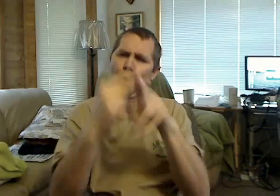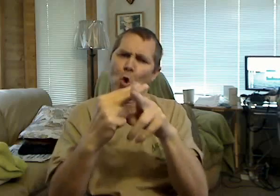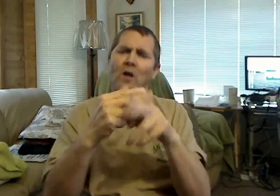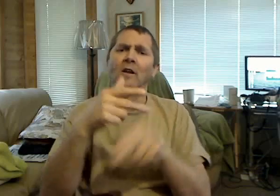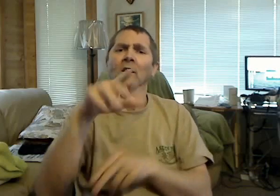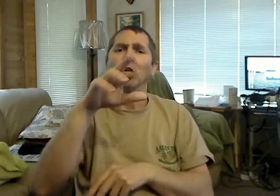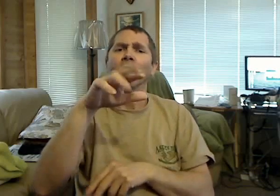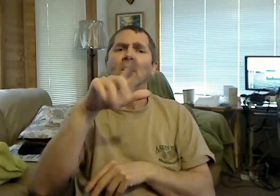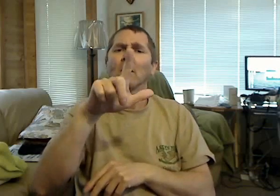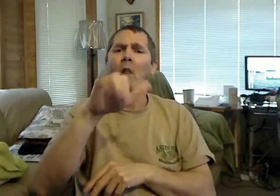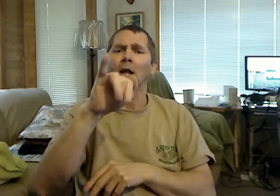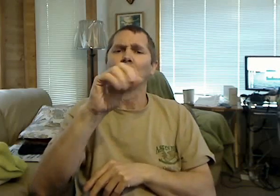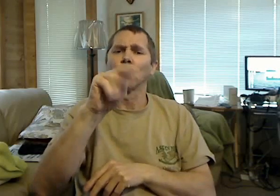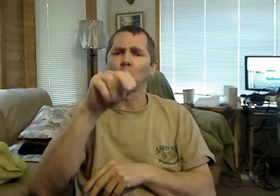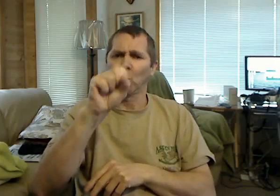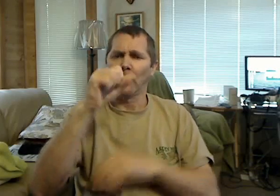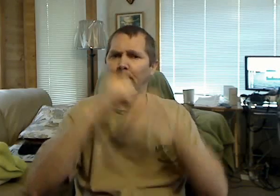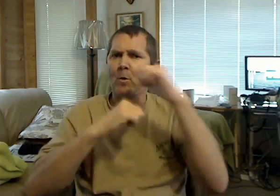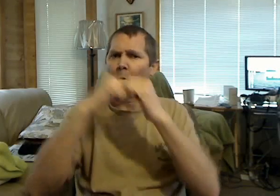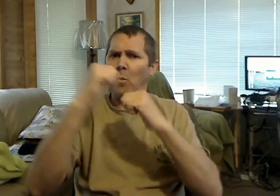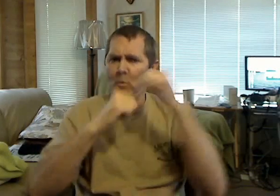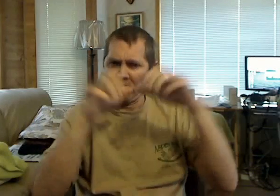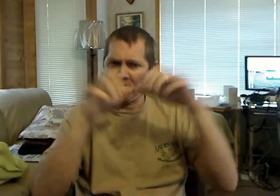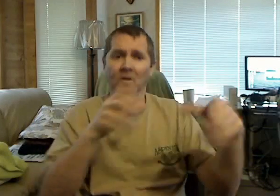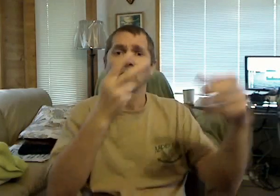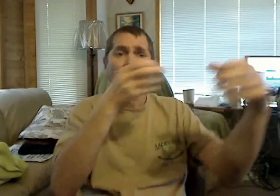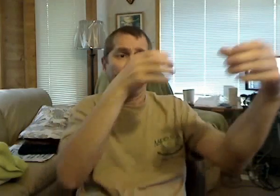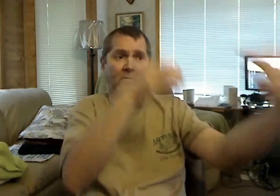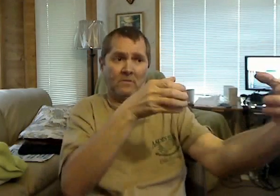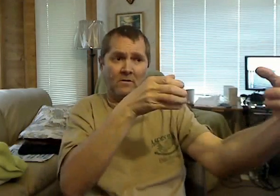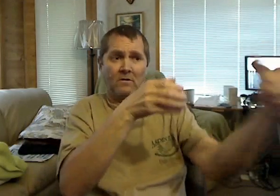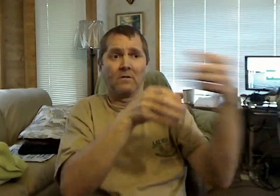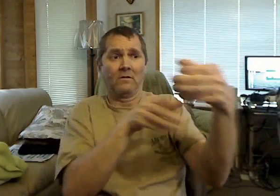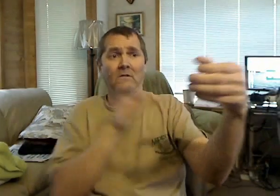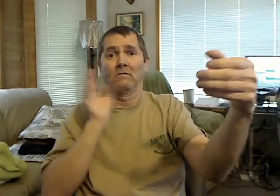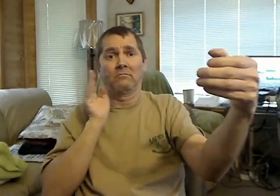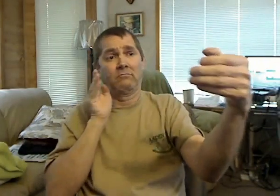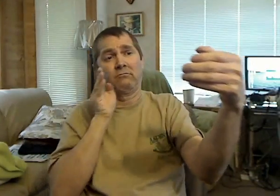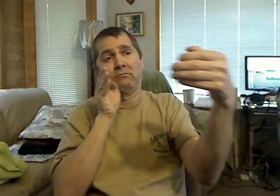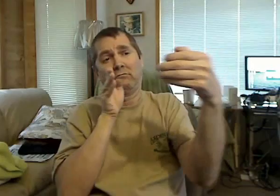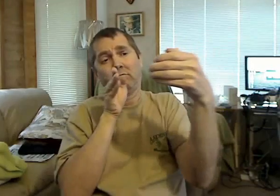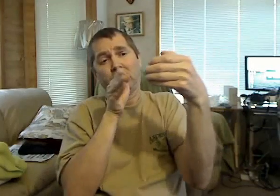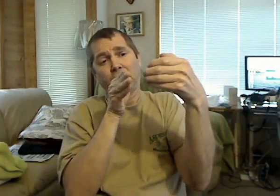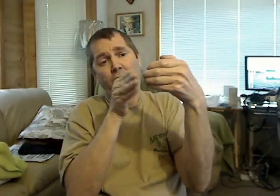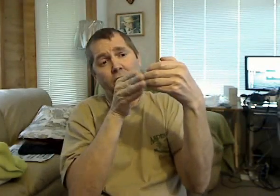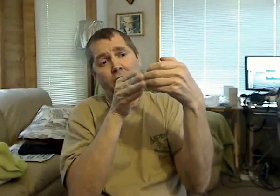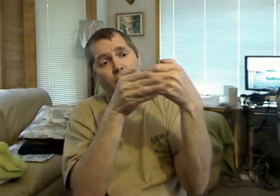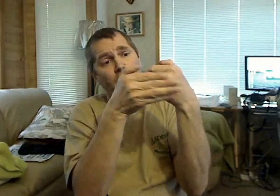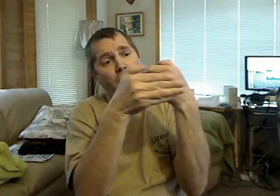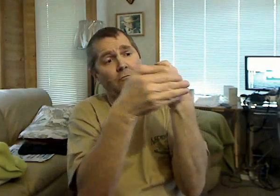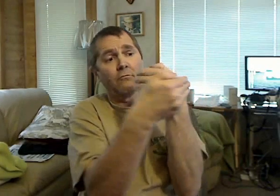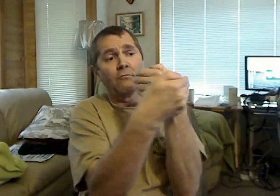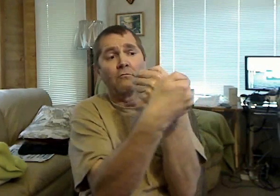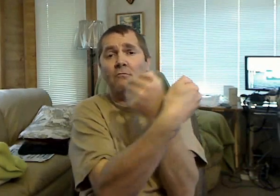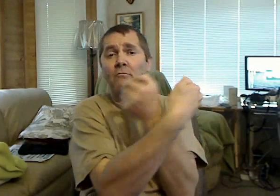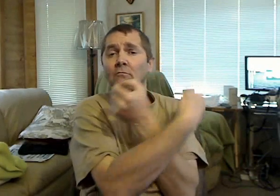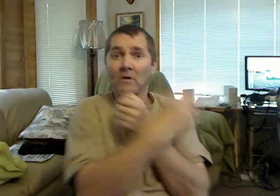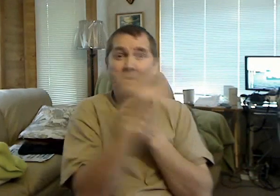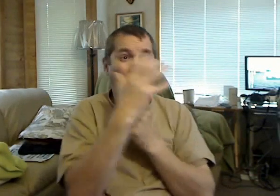Meg. I've got osteoporosis, but I'm an on-the-go kind of woman. So when my doctor told me about Reclast, the once-a